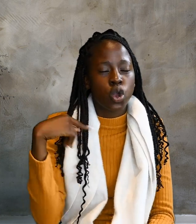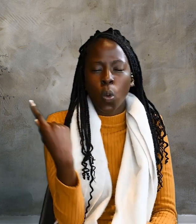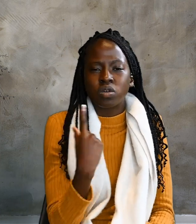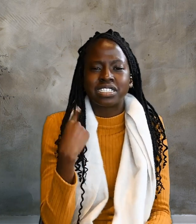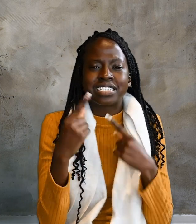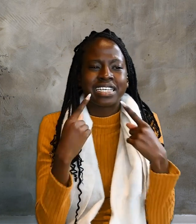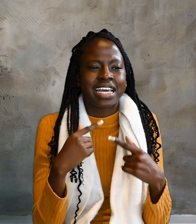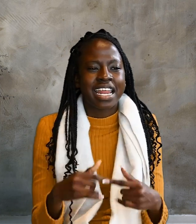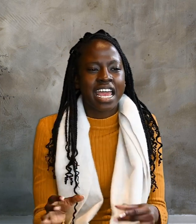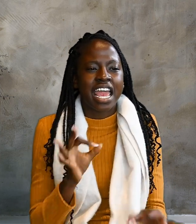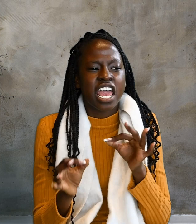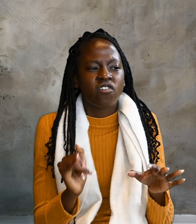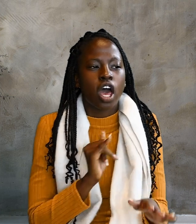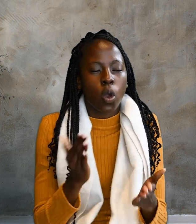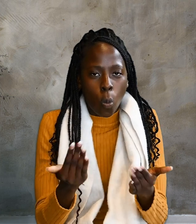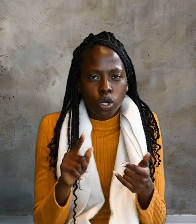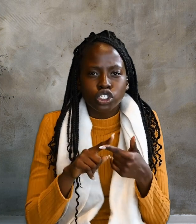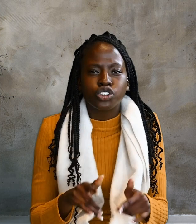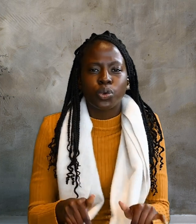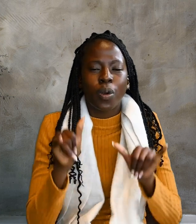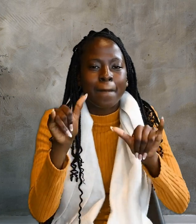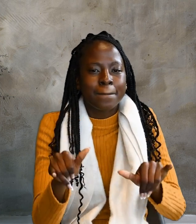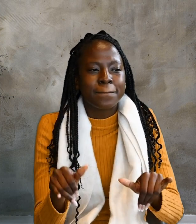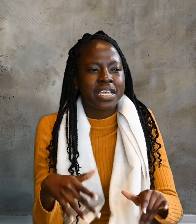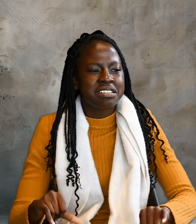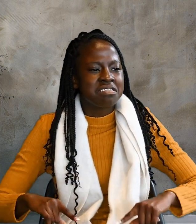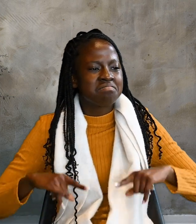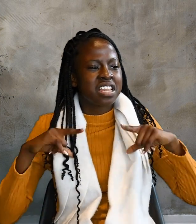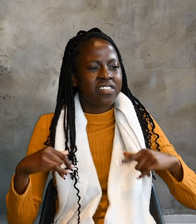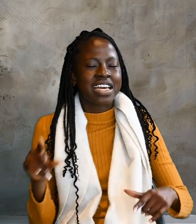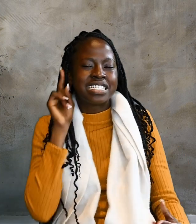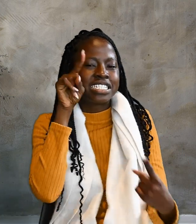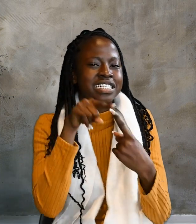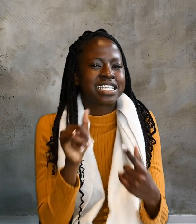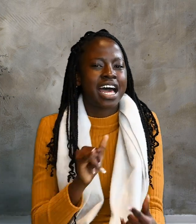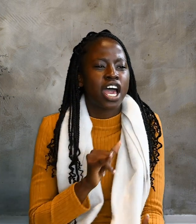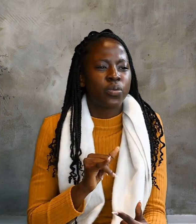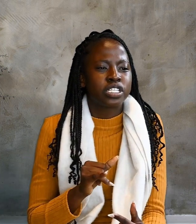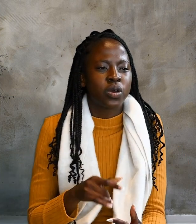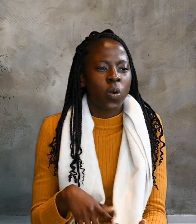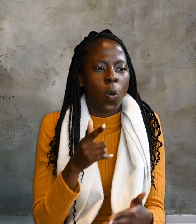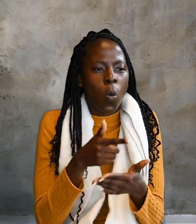said, If I want him to remain alive until I return, what is that to you?